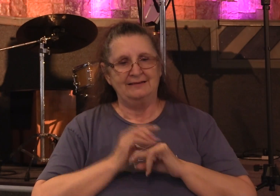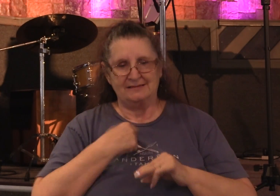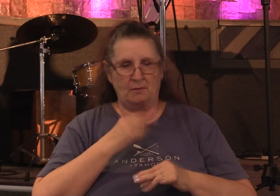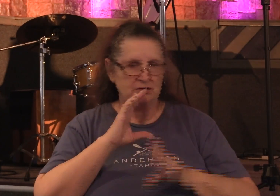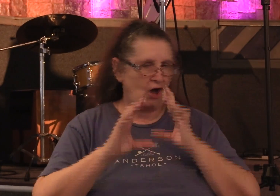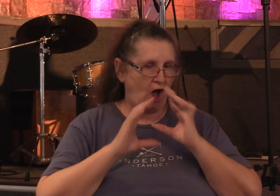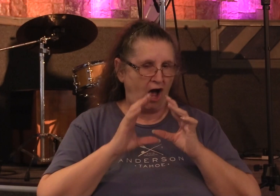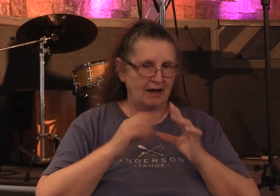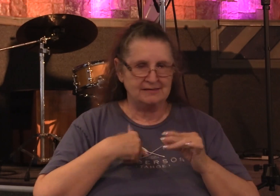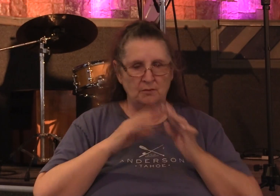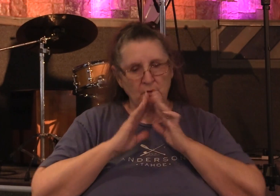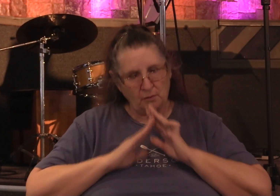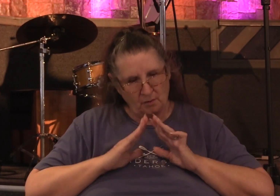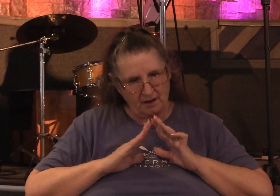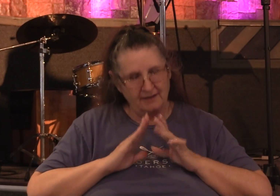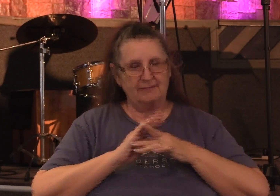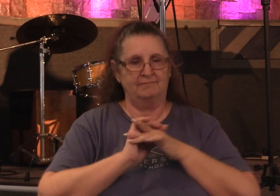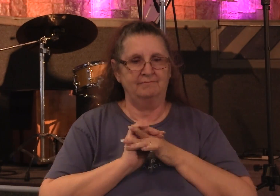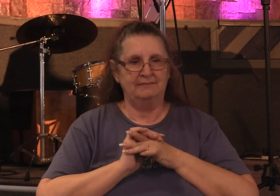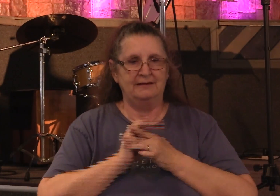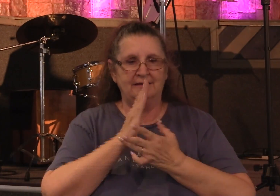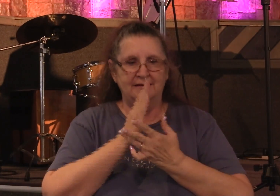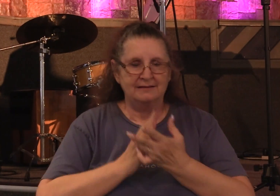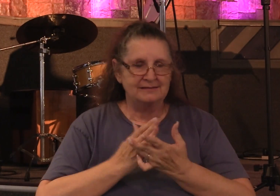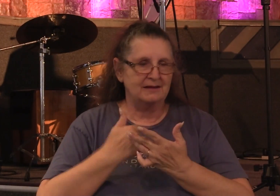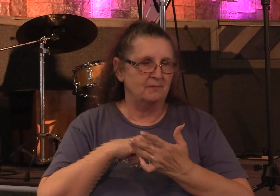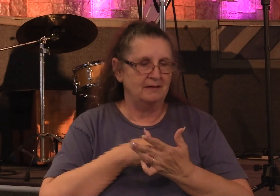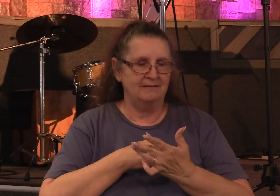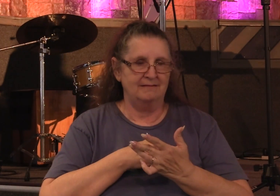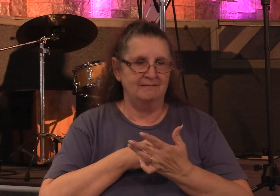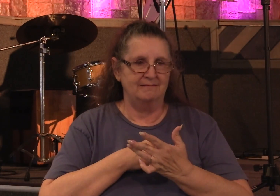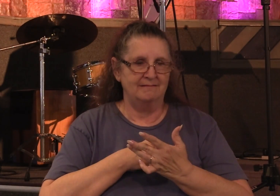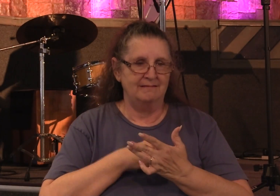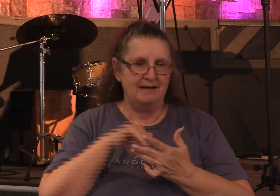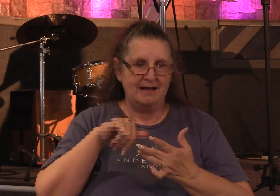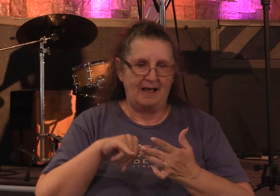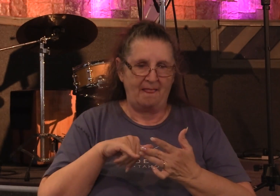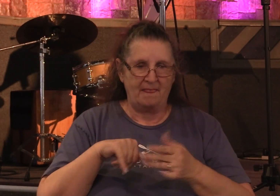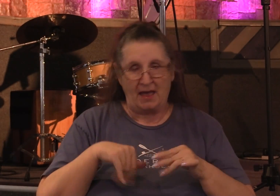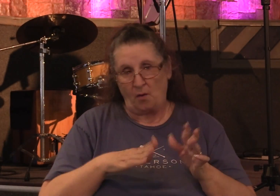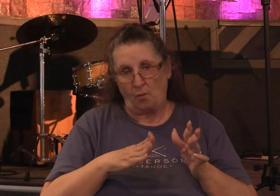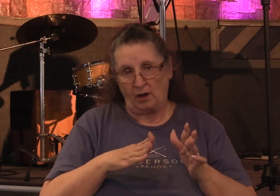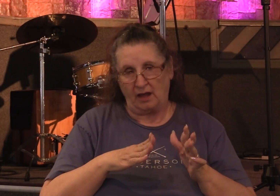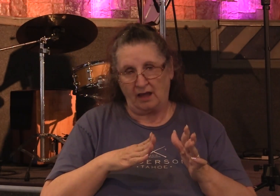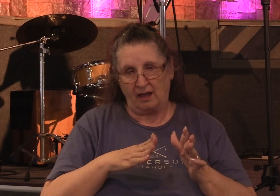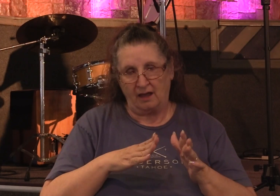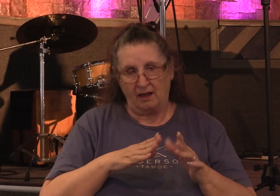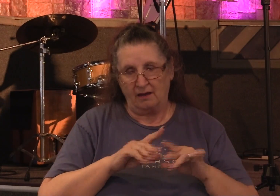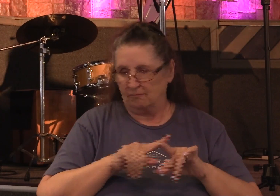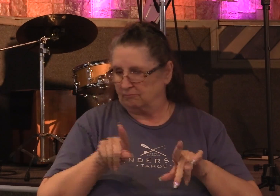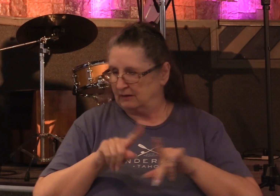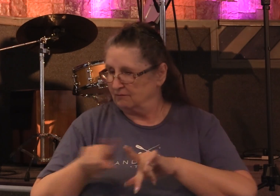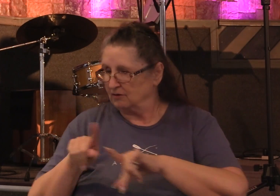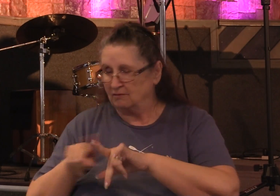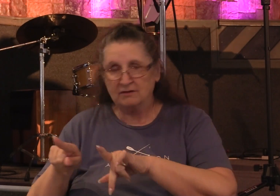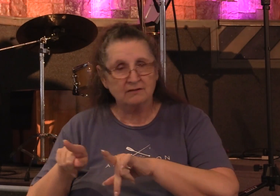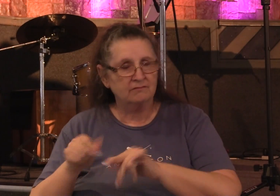Some of us are quiet. Okay? And in that respect, we're different. But